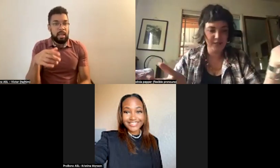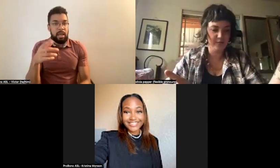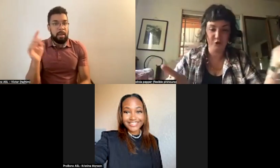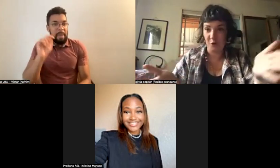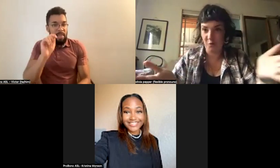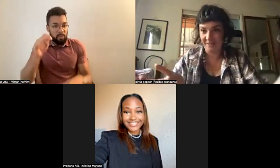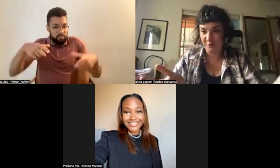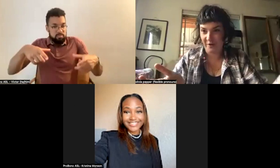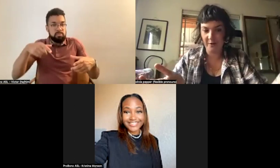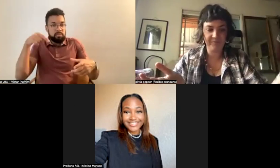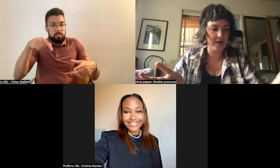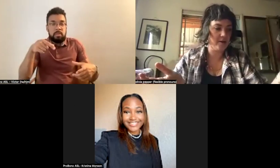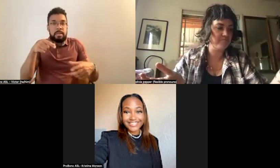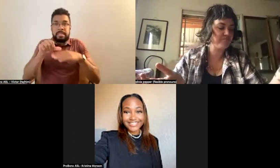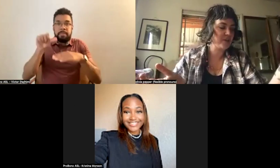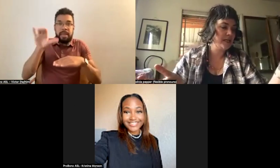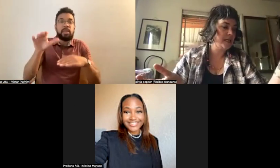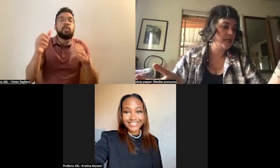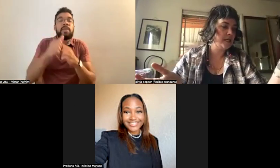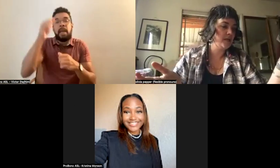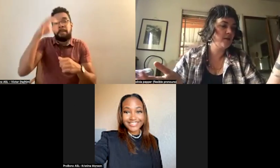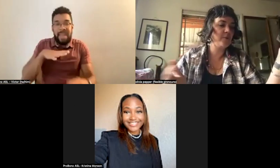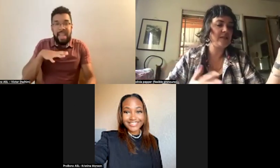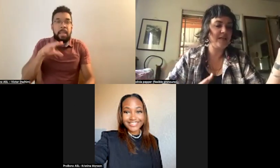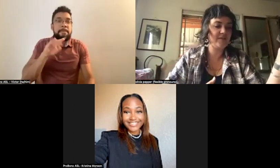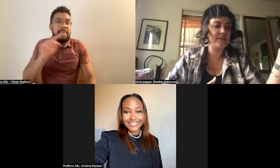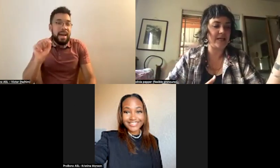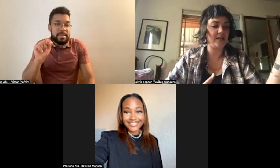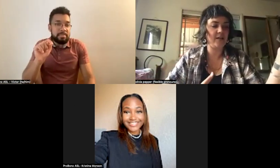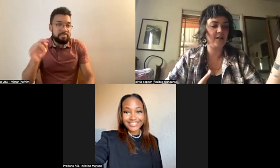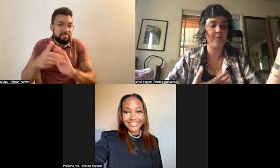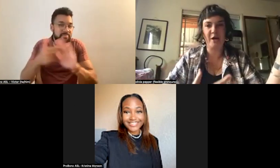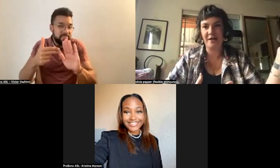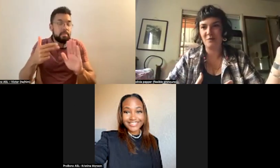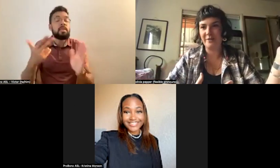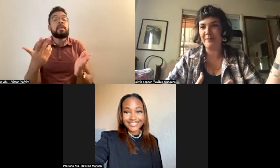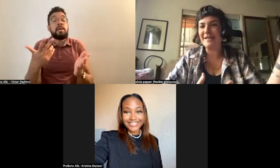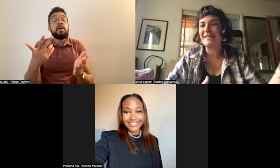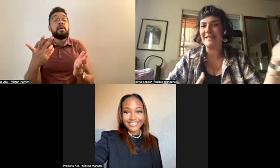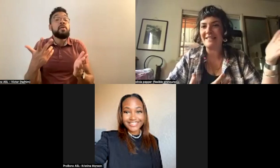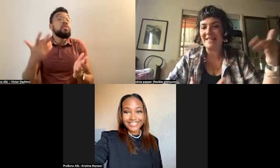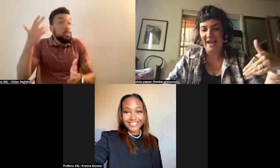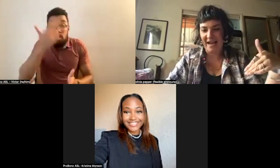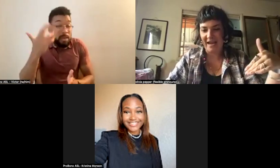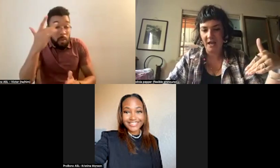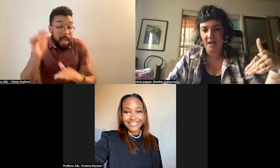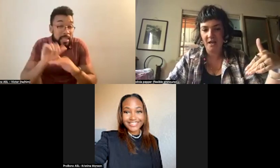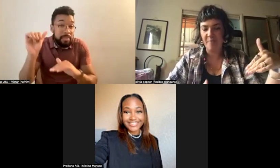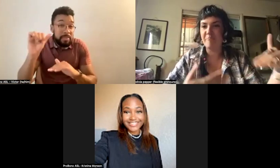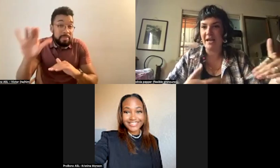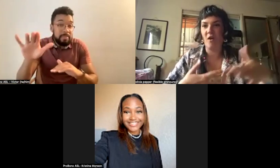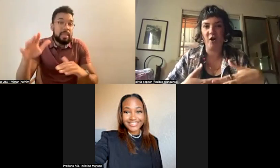joke was put there. Um, the belief is that the Baroness was basically saying